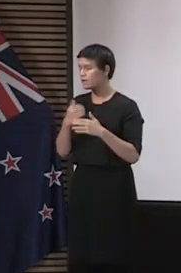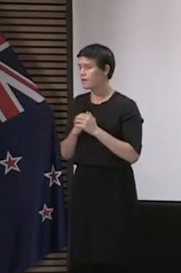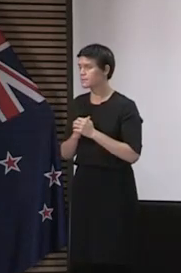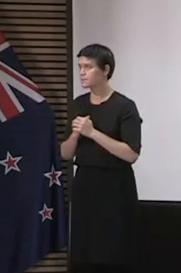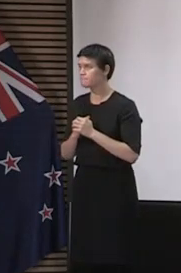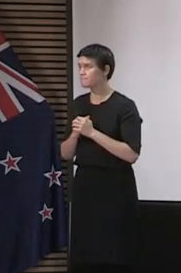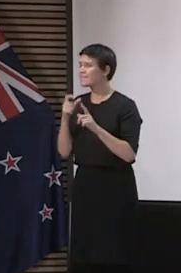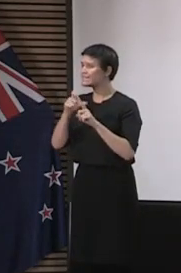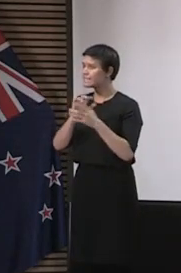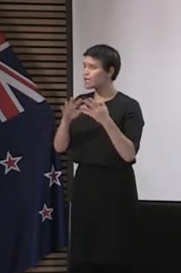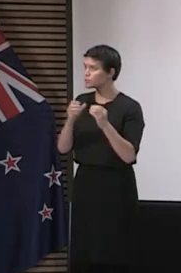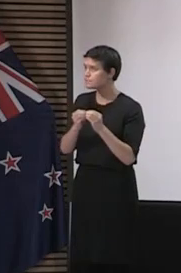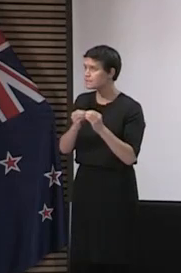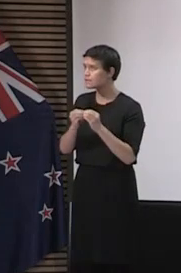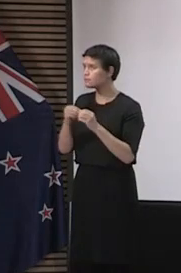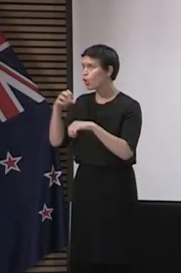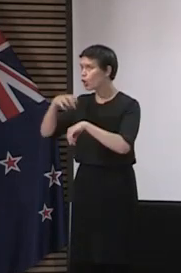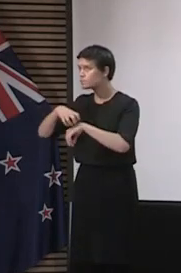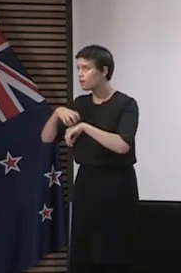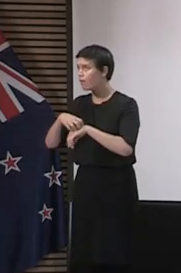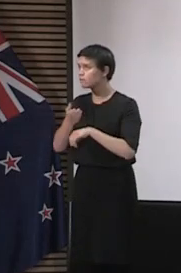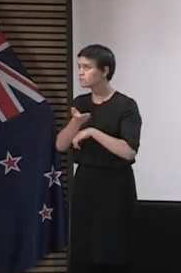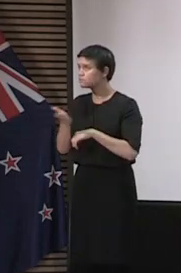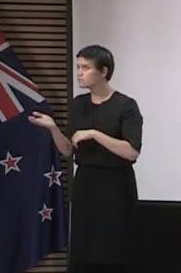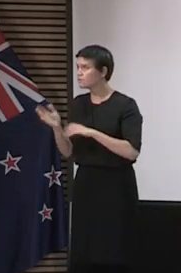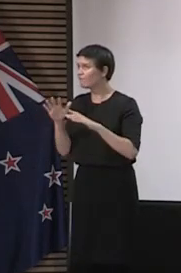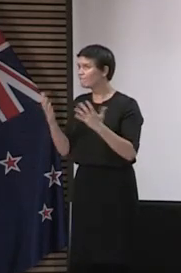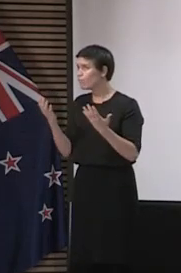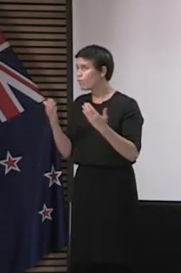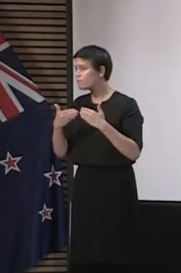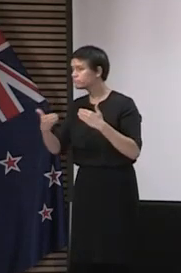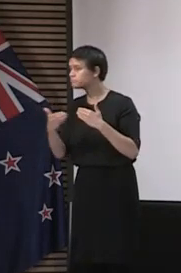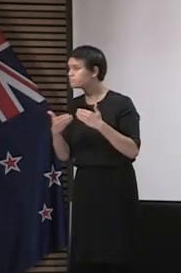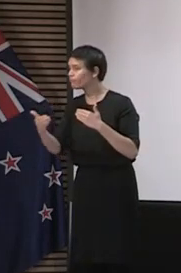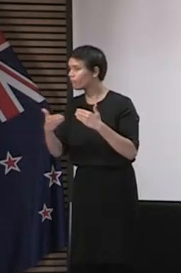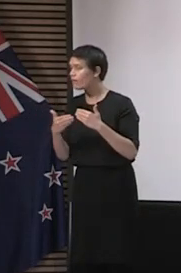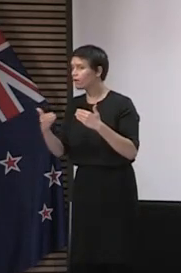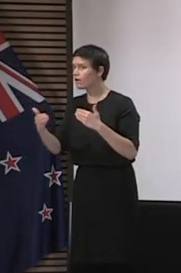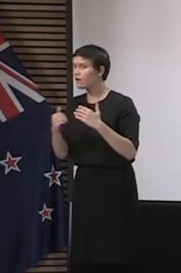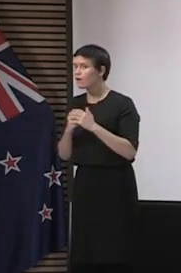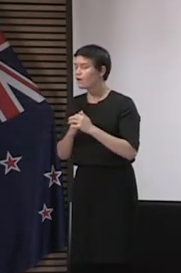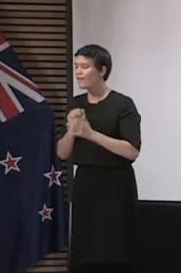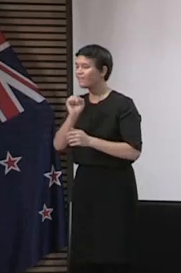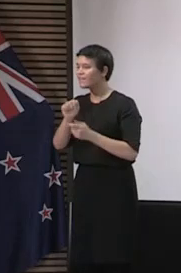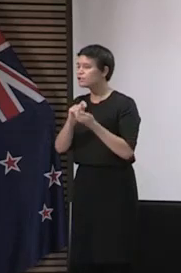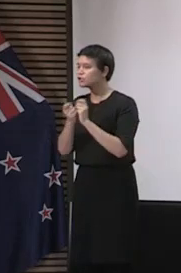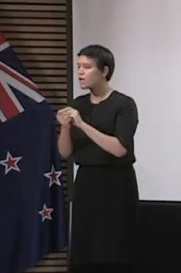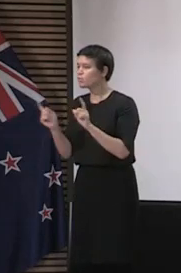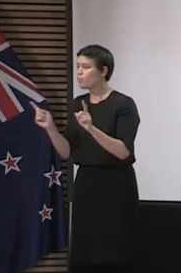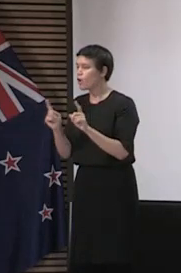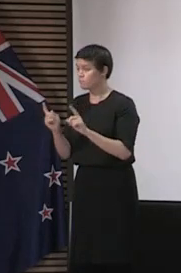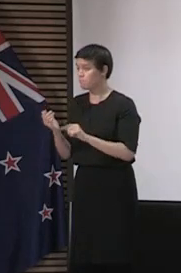and their hospitals over the days will be starting to move back to providing more